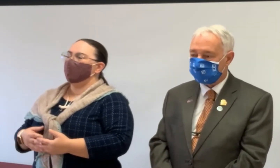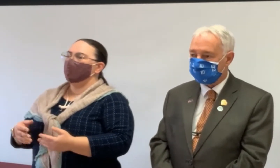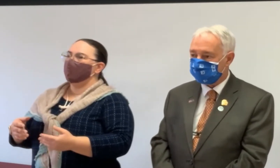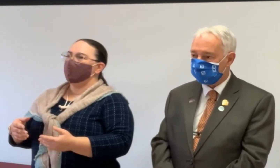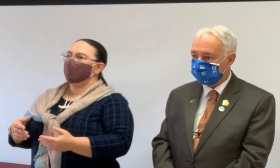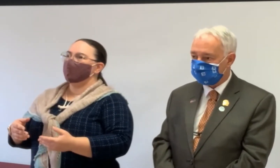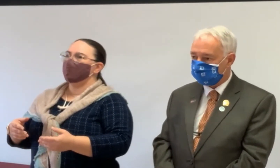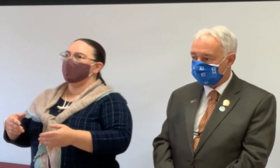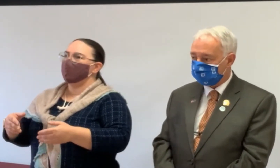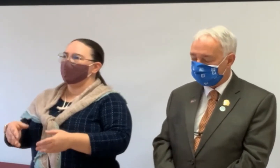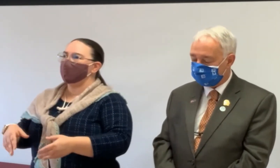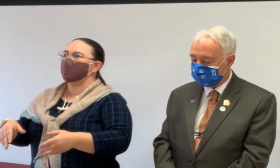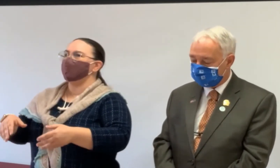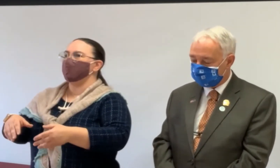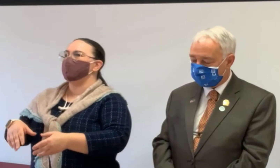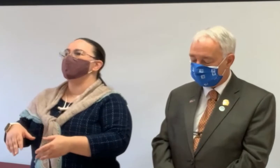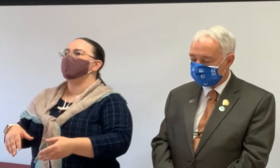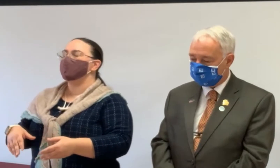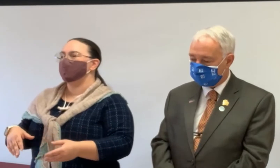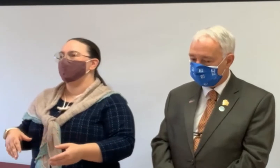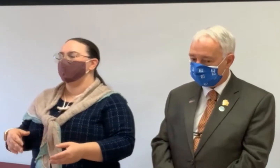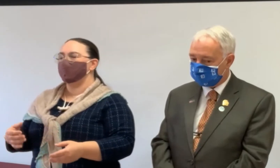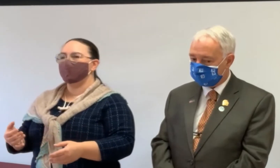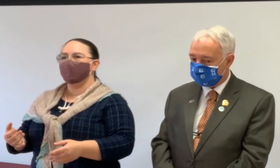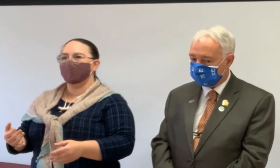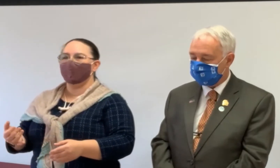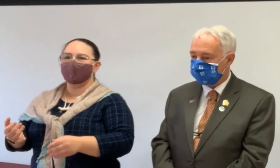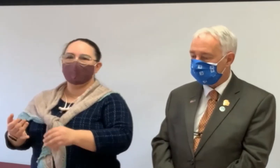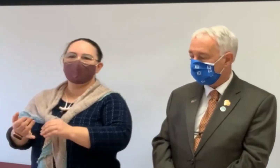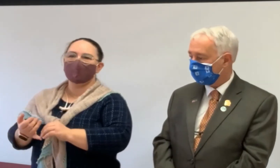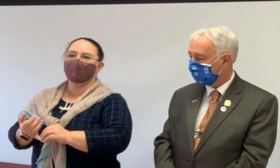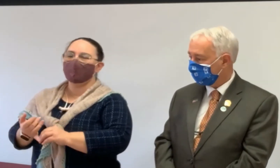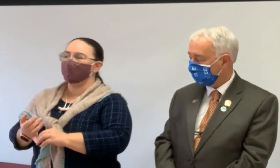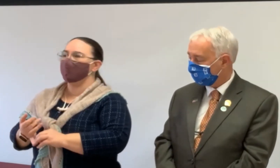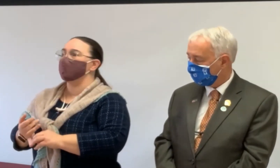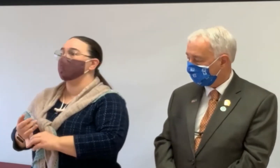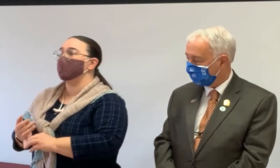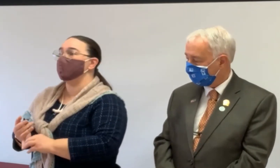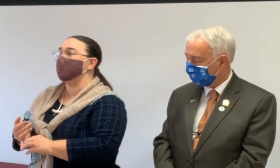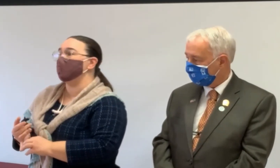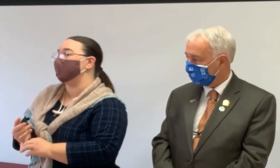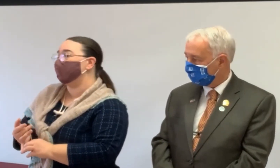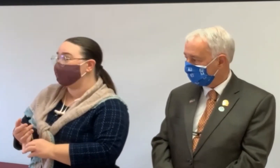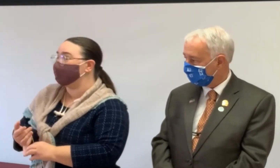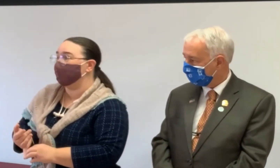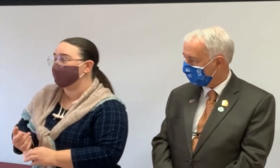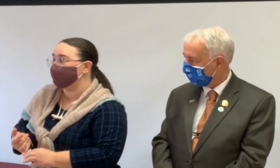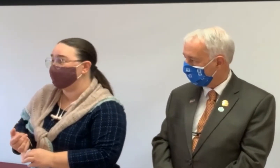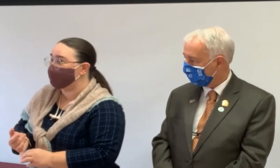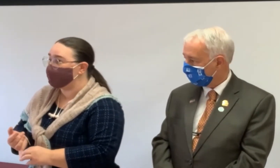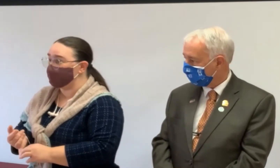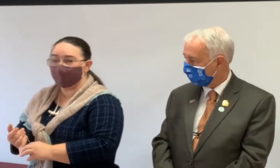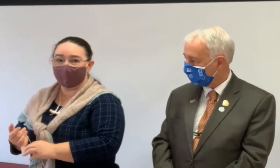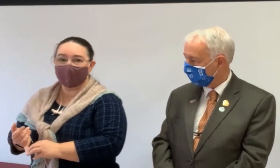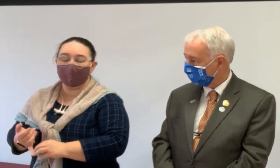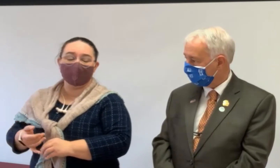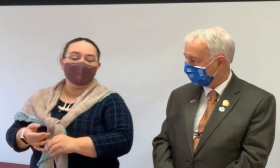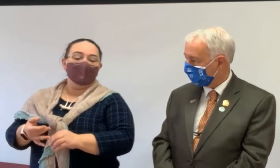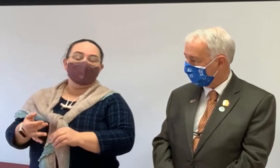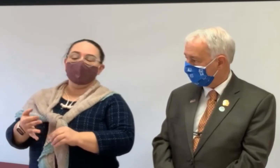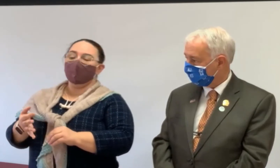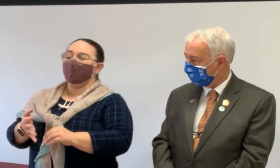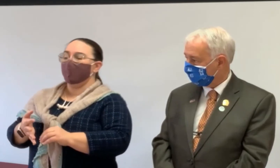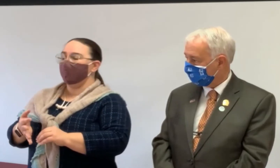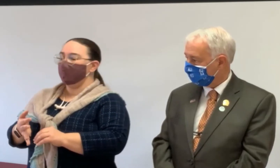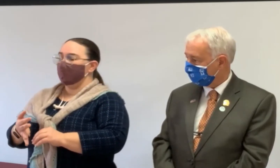to help to make a property safer and to manage it better. You know, you can have sensors that tell you when something's leaking so you don't have to walk down to the basement to find out.